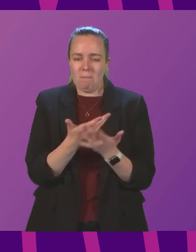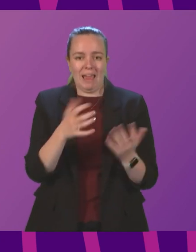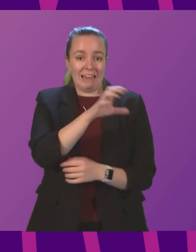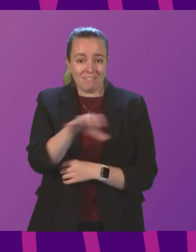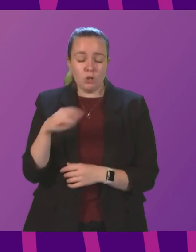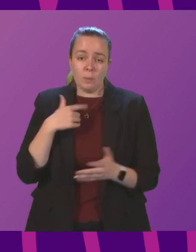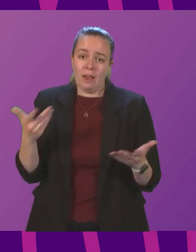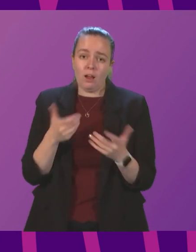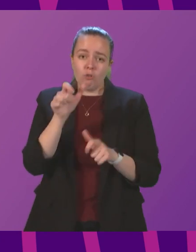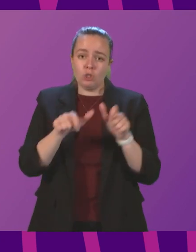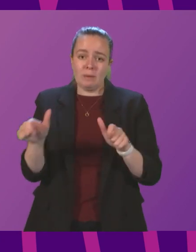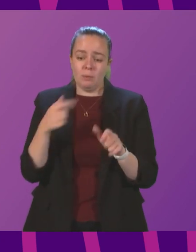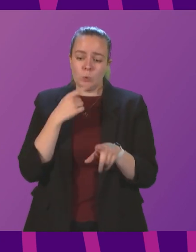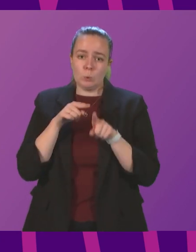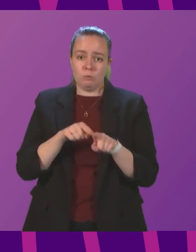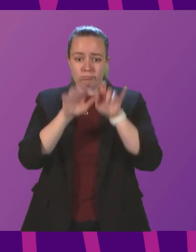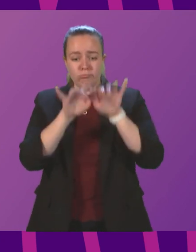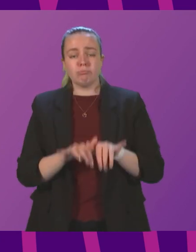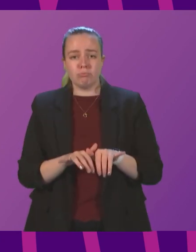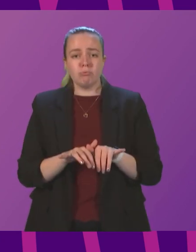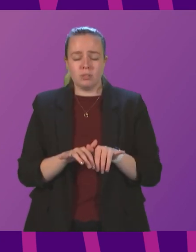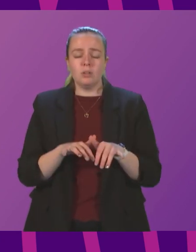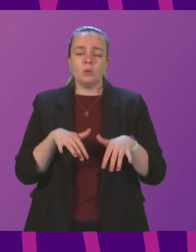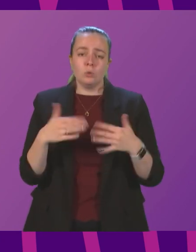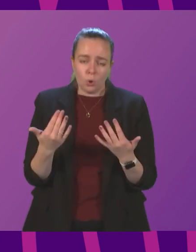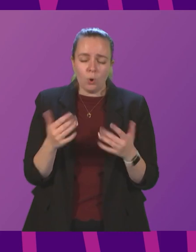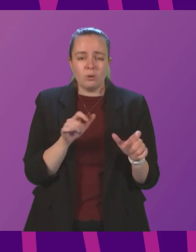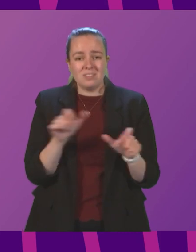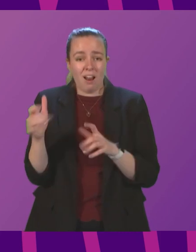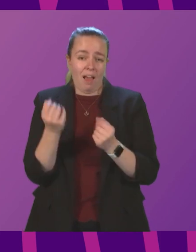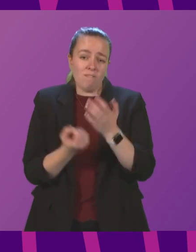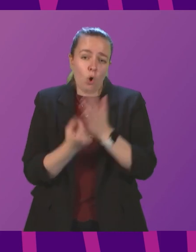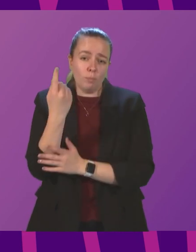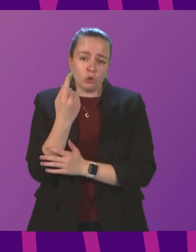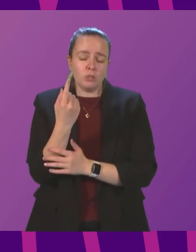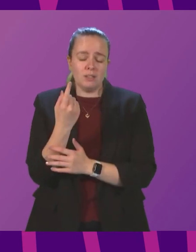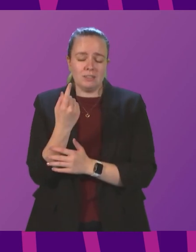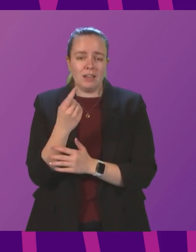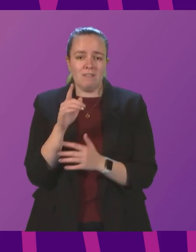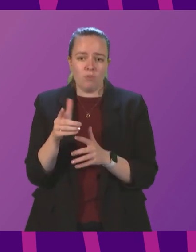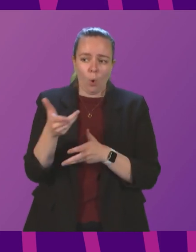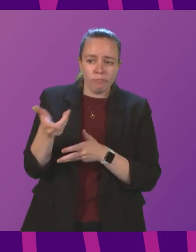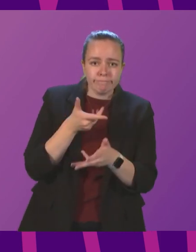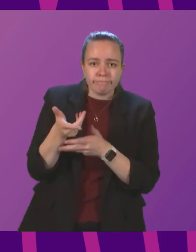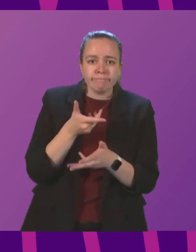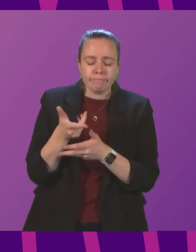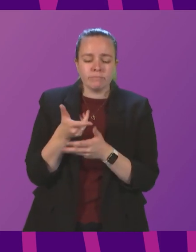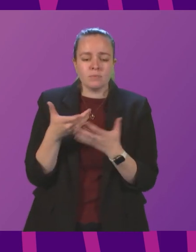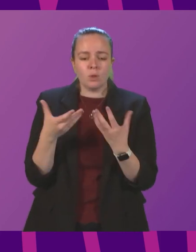and we encourage people to participate in that. So obviously there are opportunities for such exchanges between